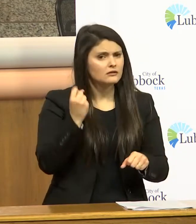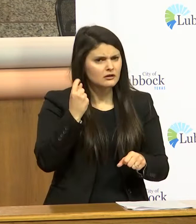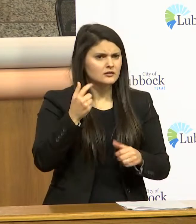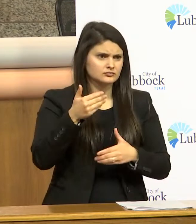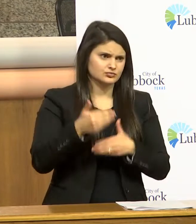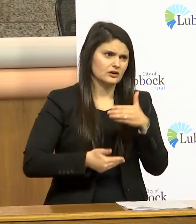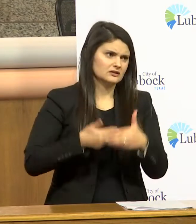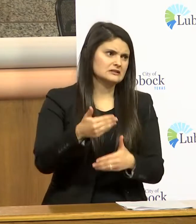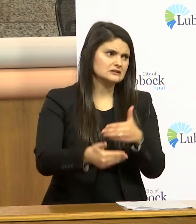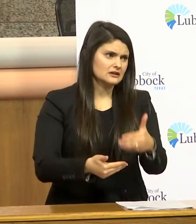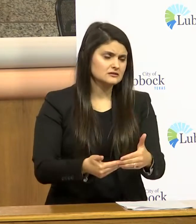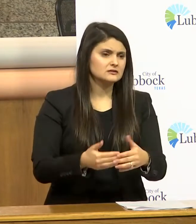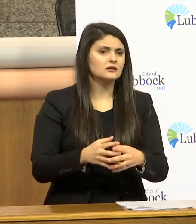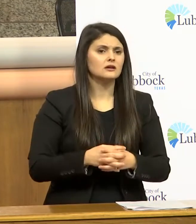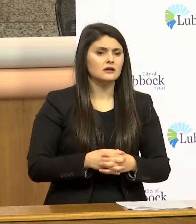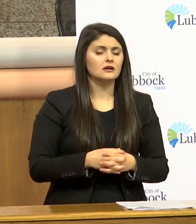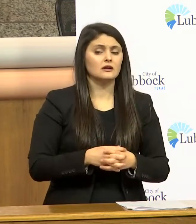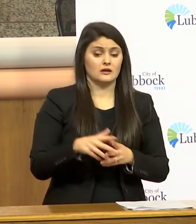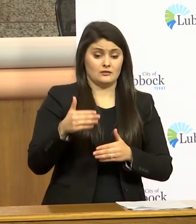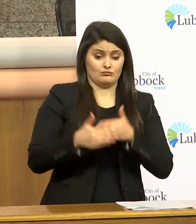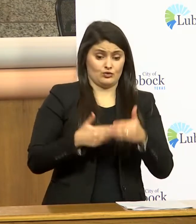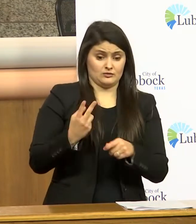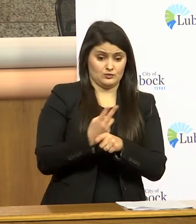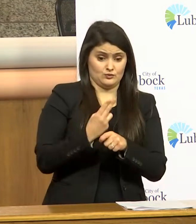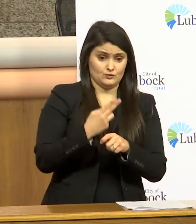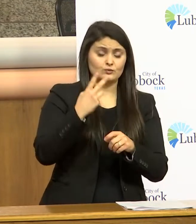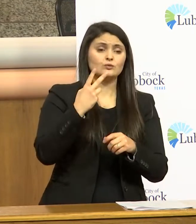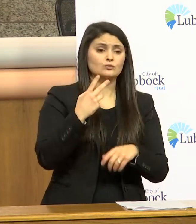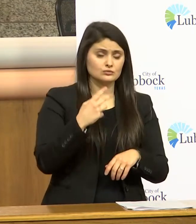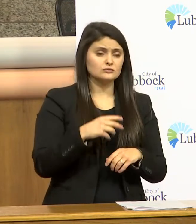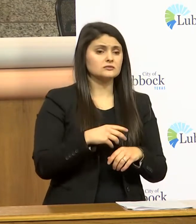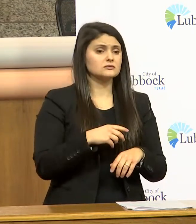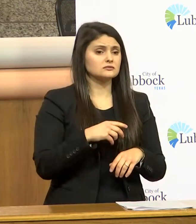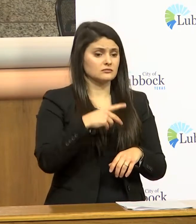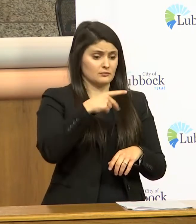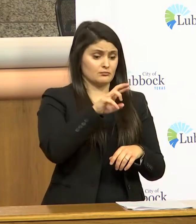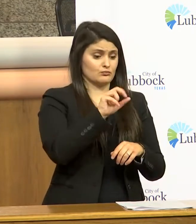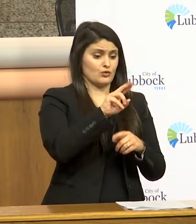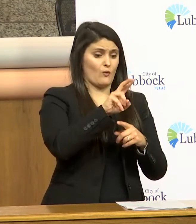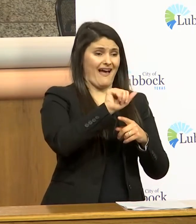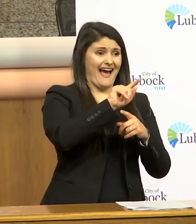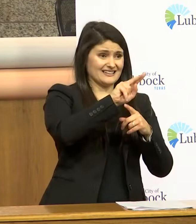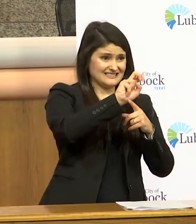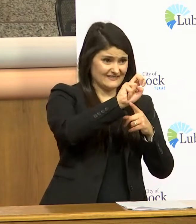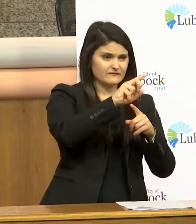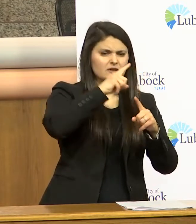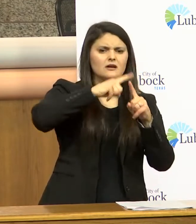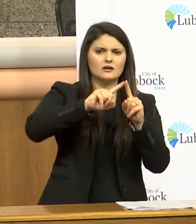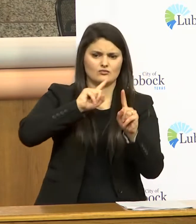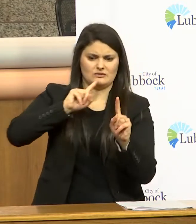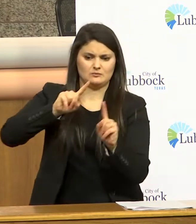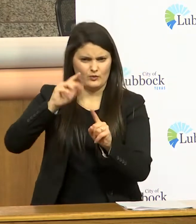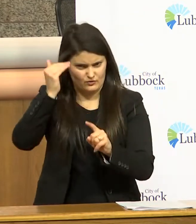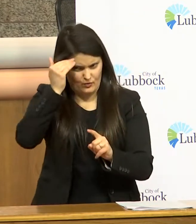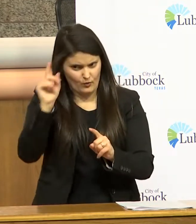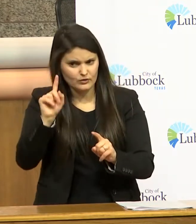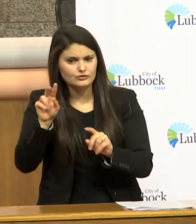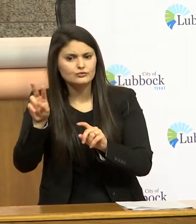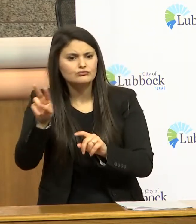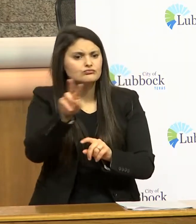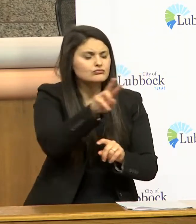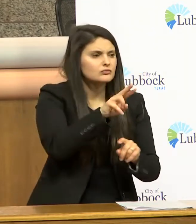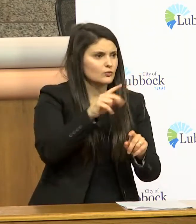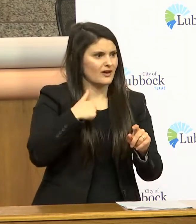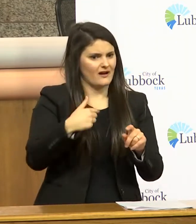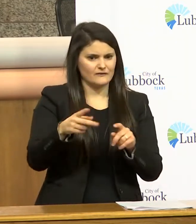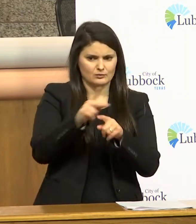the process we're using is both proactive and it's responsive we know where to go look we have pros out